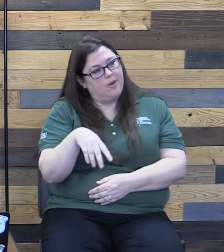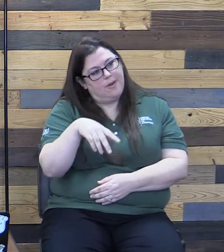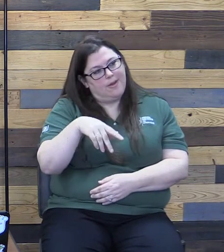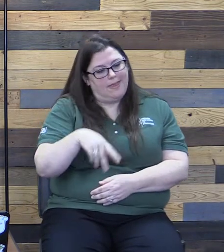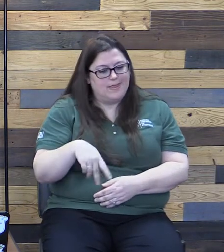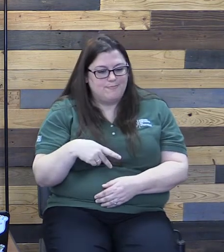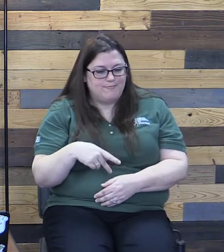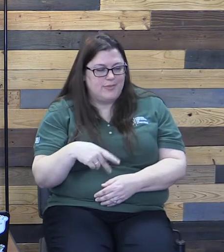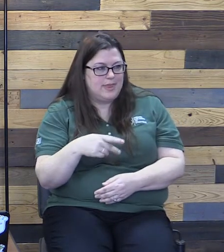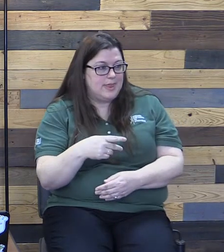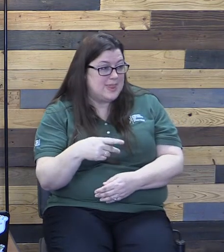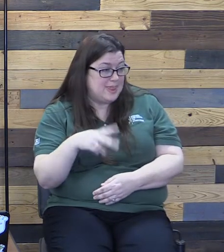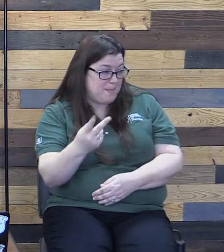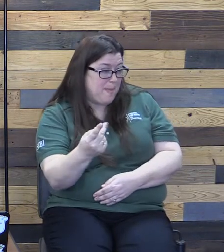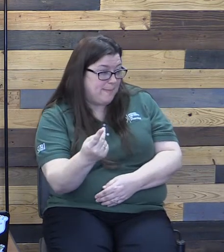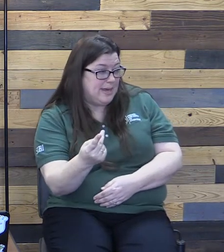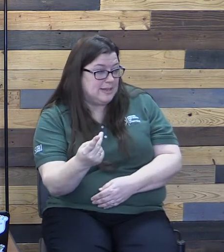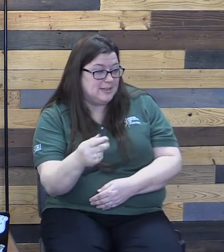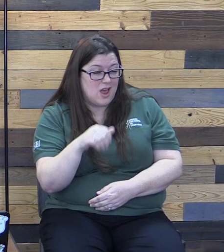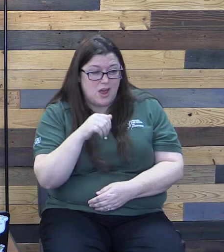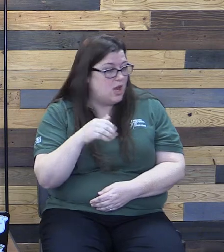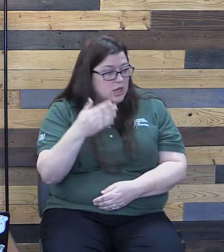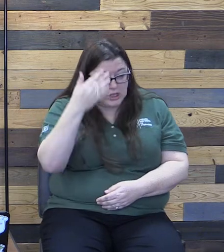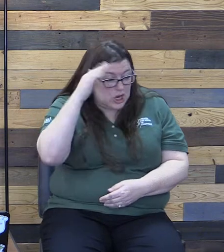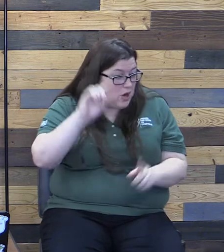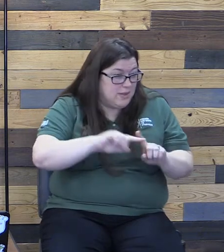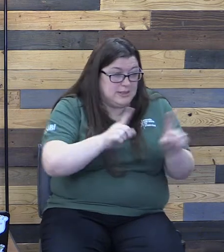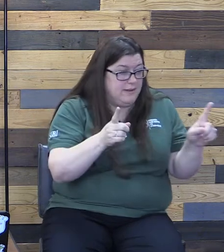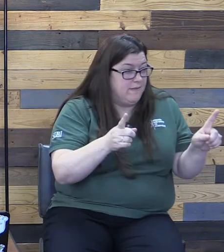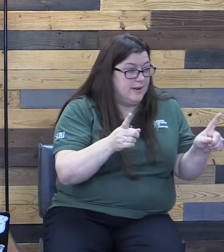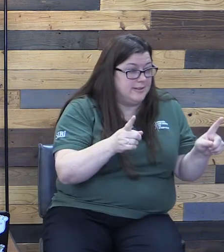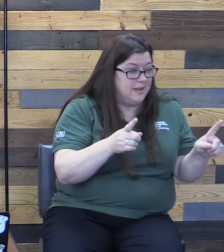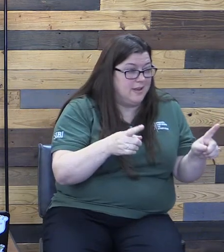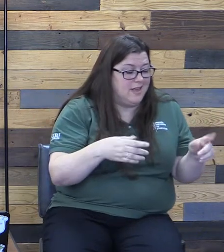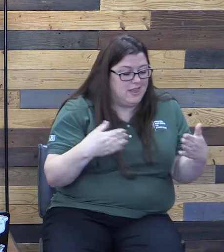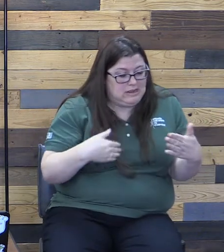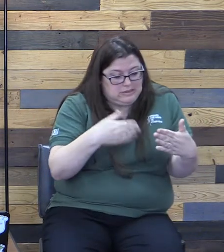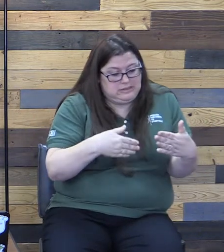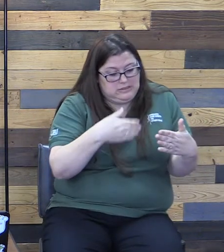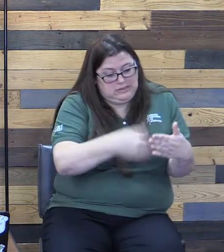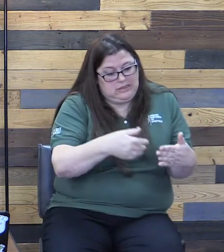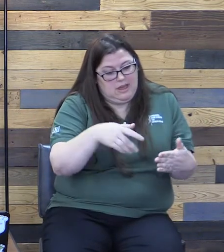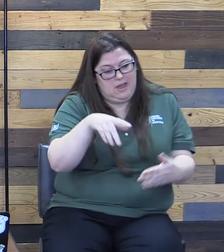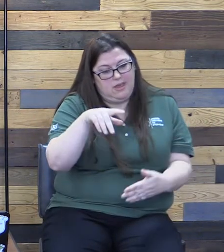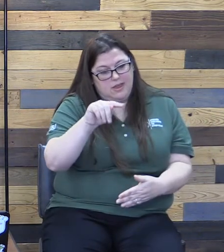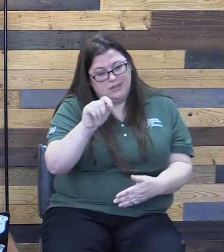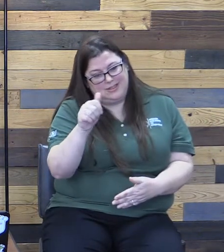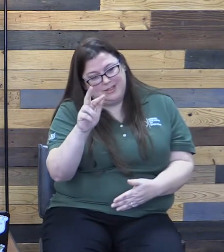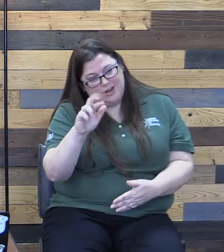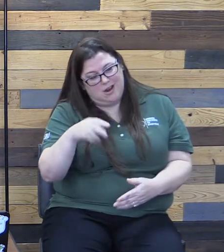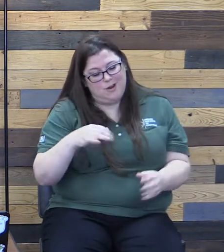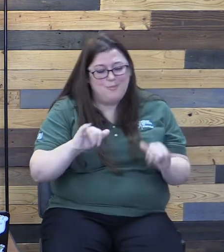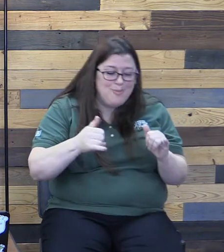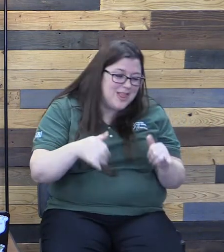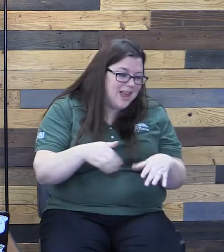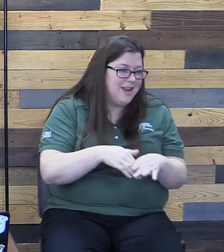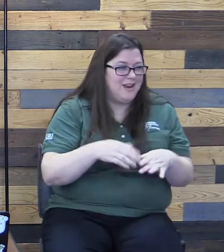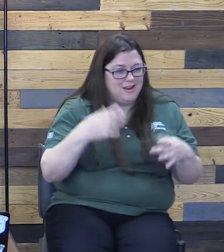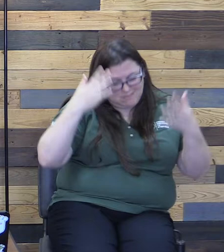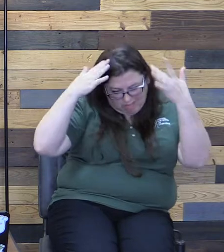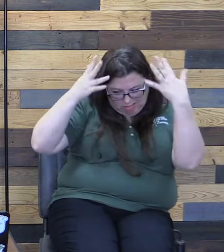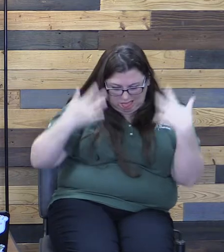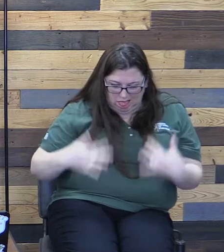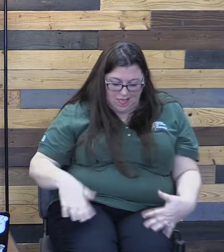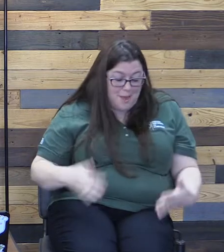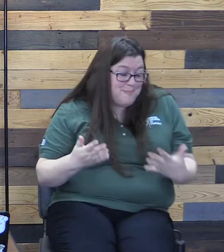probably not knowing the difference, got close to the tar, and maybe rolled around in it. Maybe they thought it was water. I don't know.